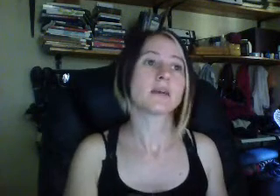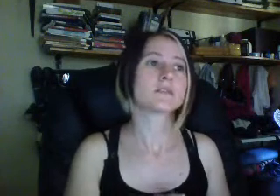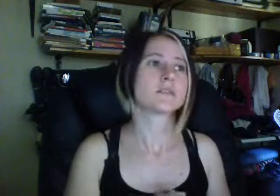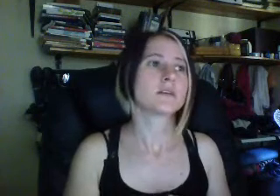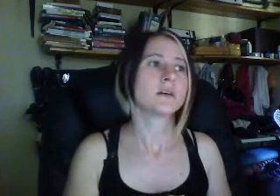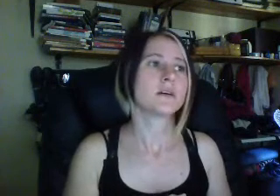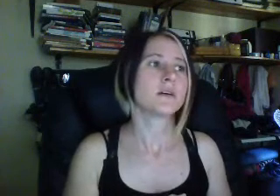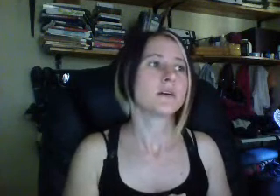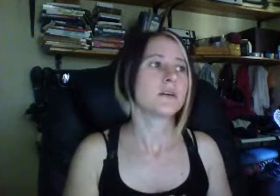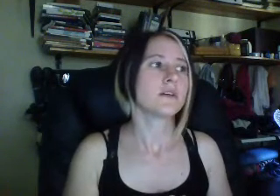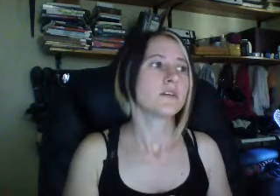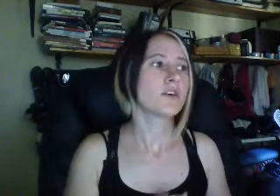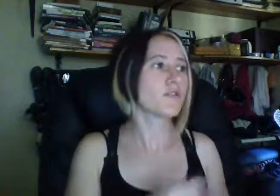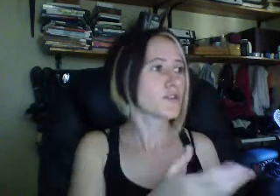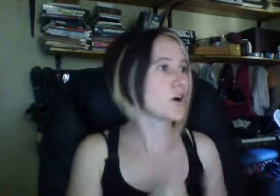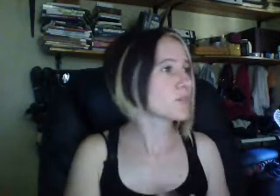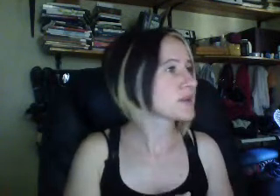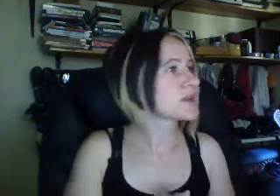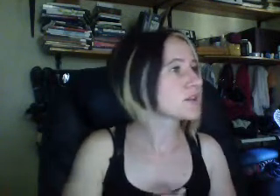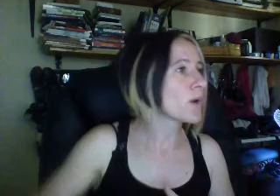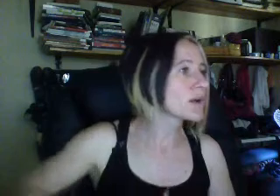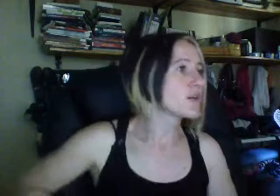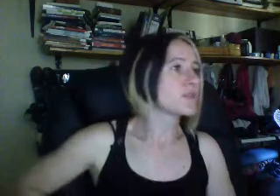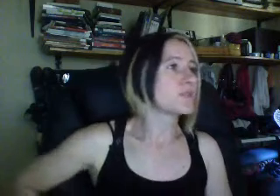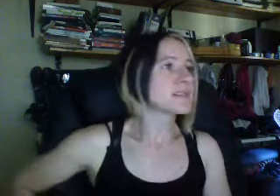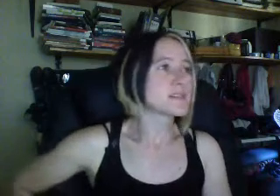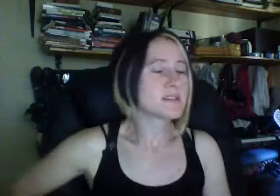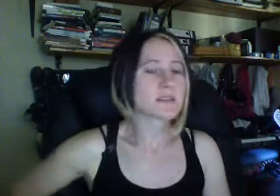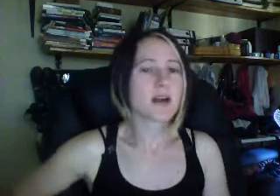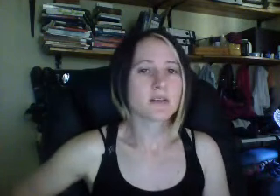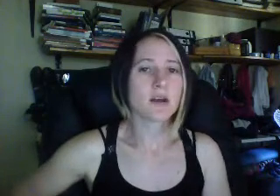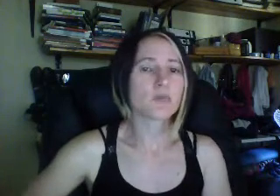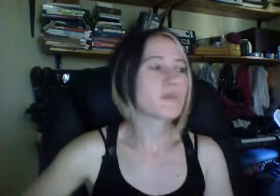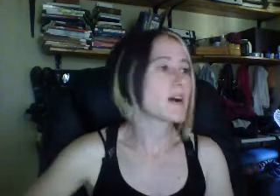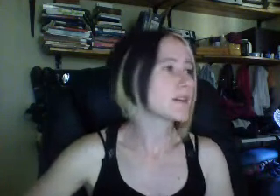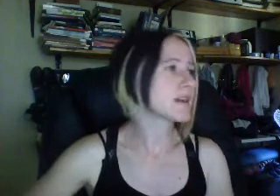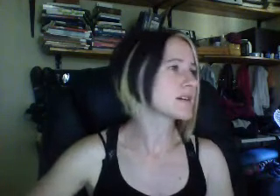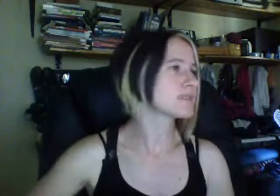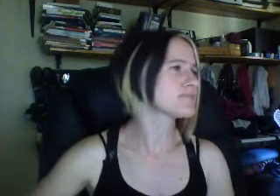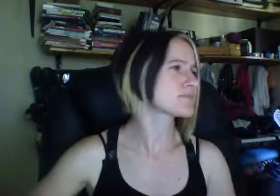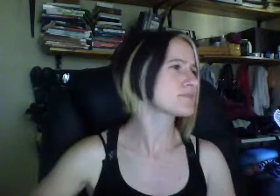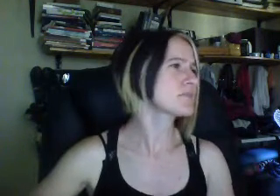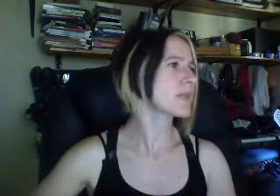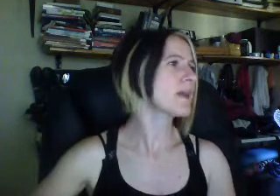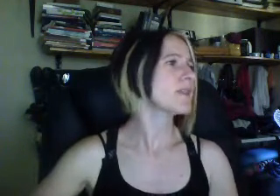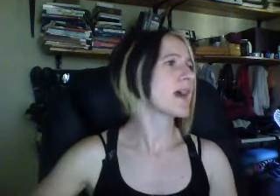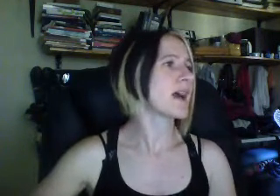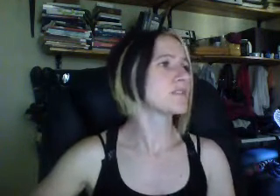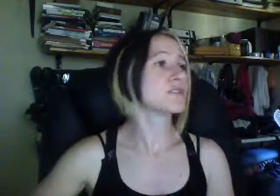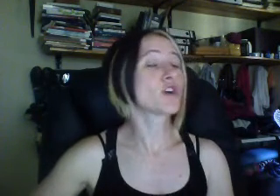And, you know, for example, here on the one on the Business Insider, I will provide the link, they have these